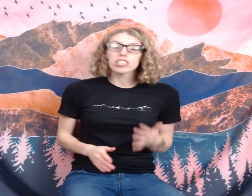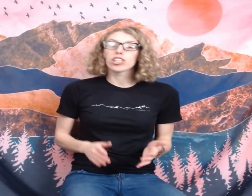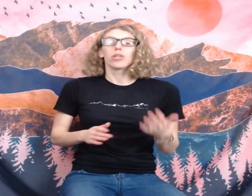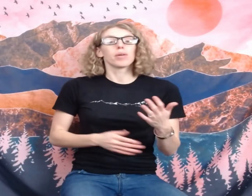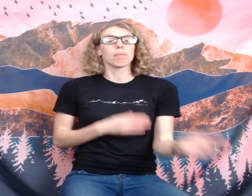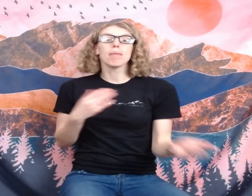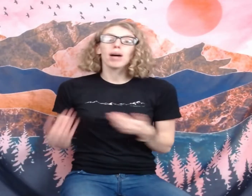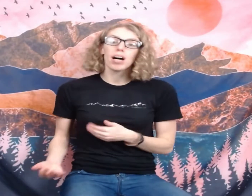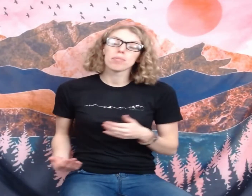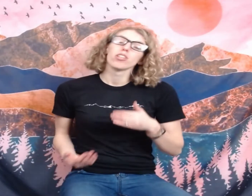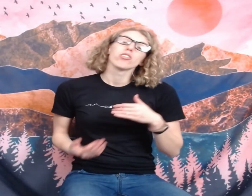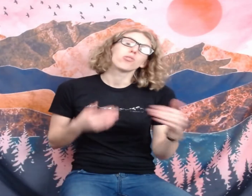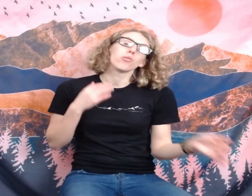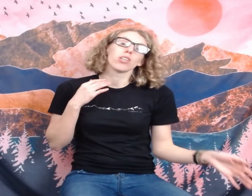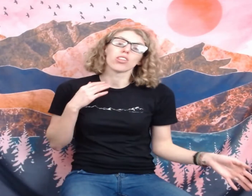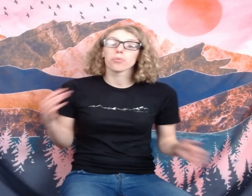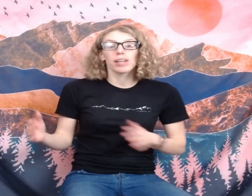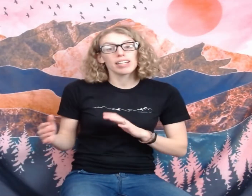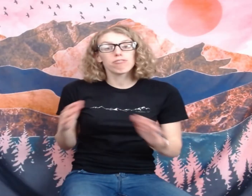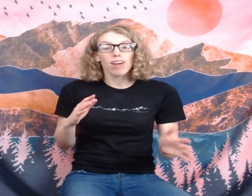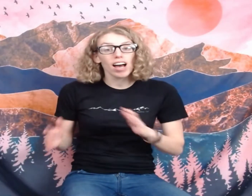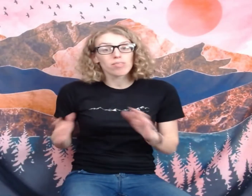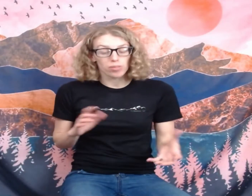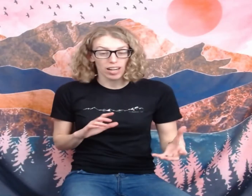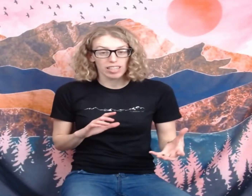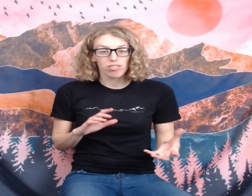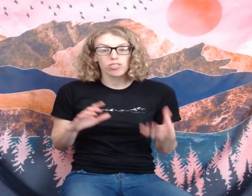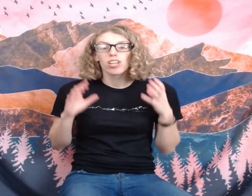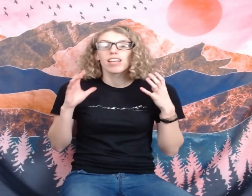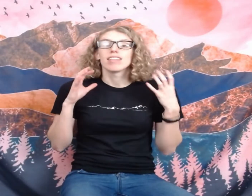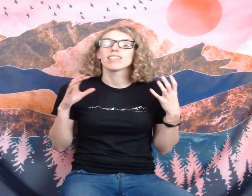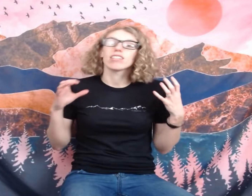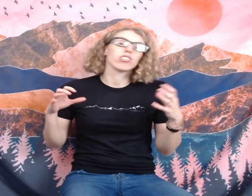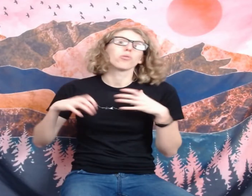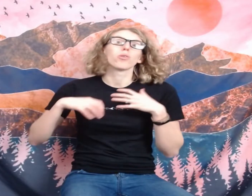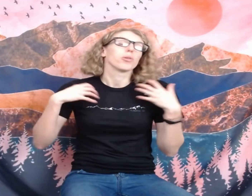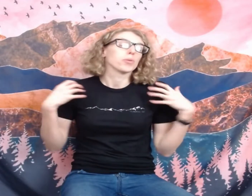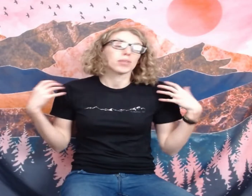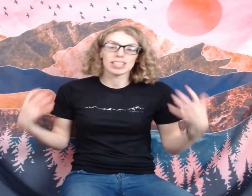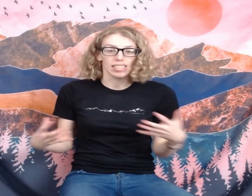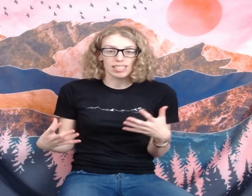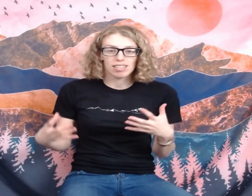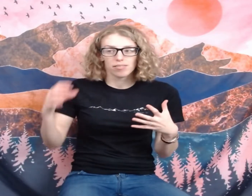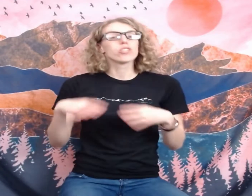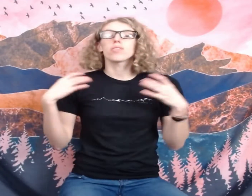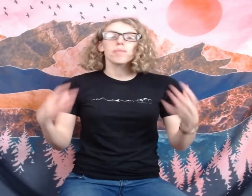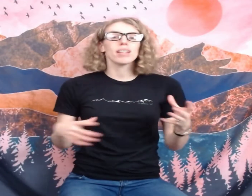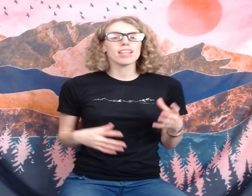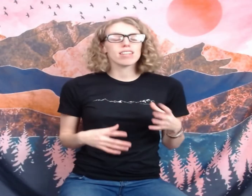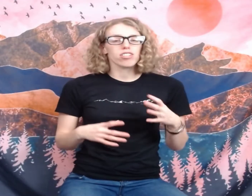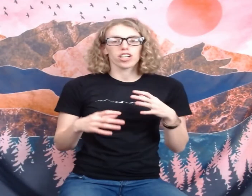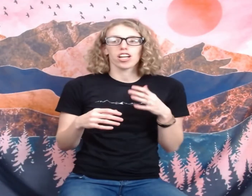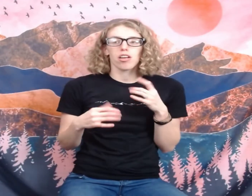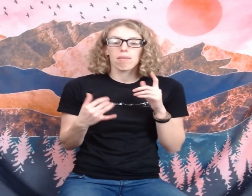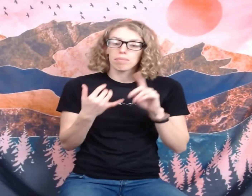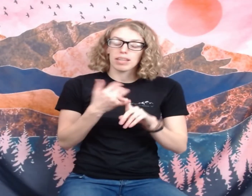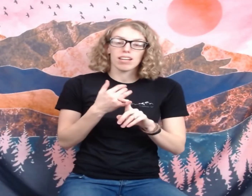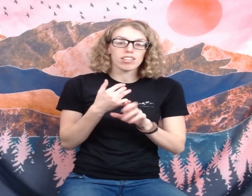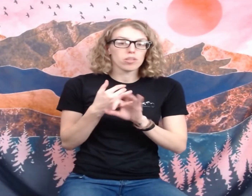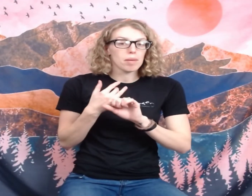you're going to want to bump up to the three to five range. This is your three season. So typically these are going to be a little bit